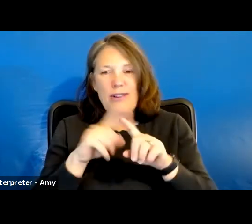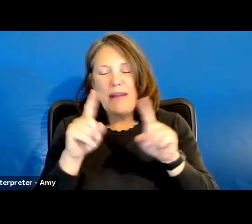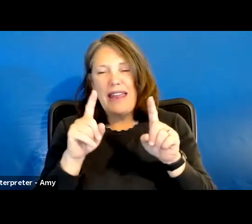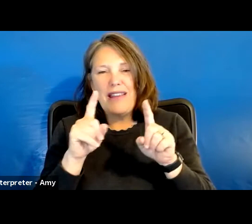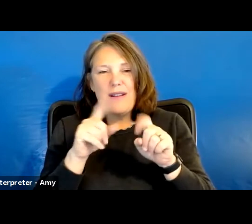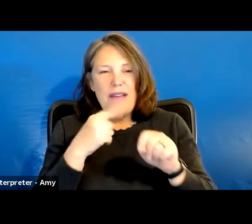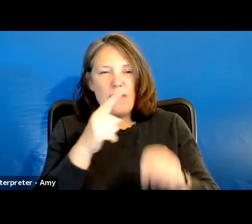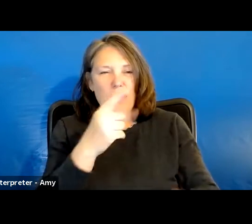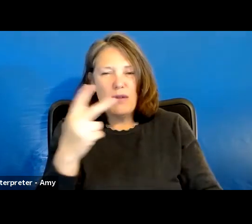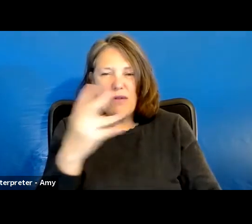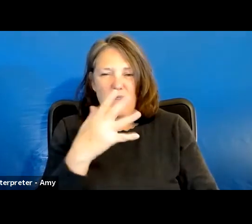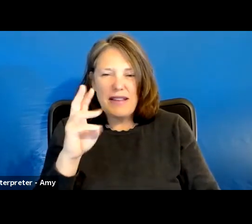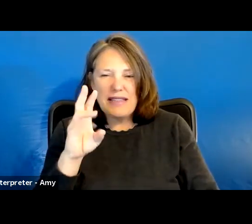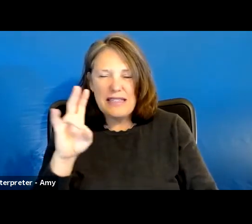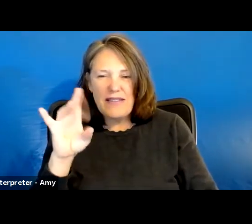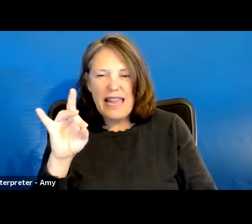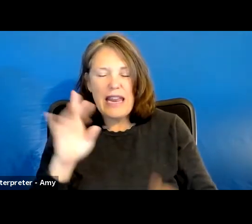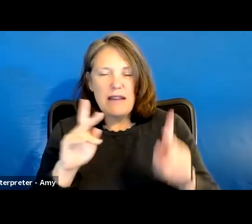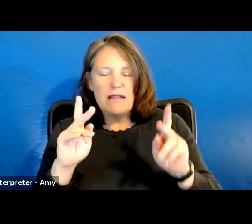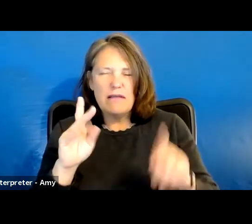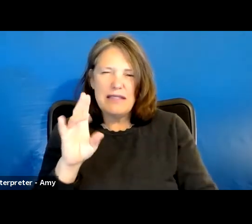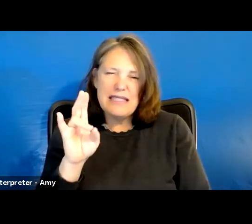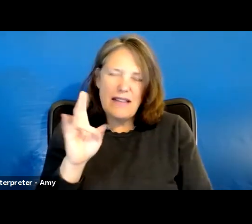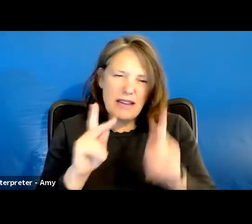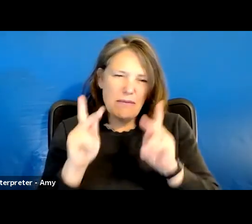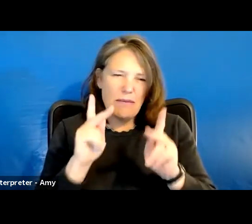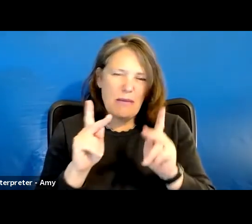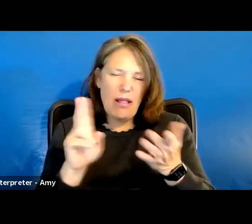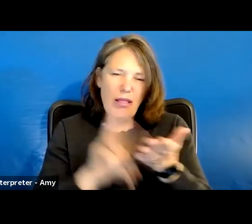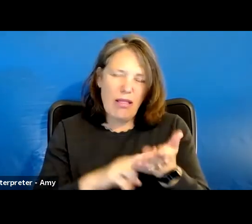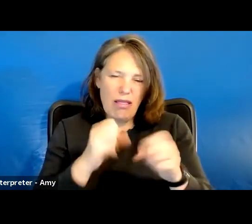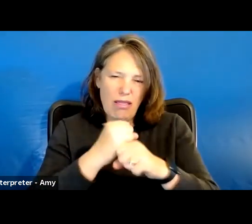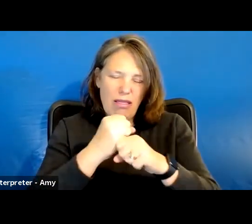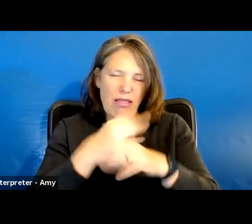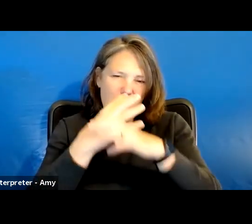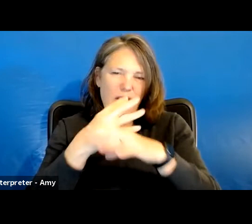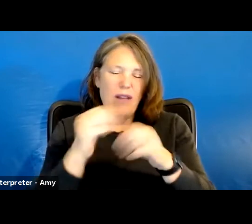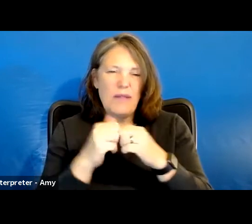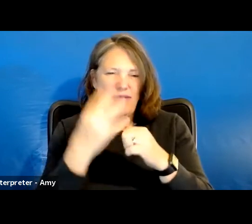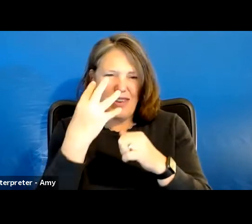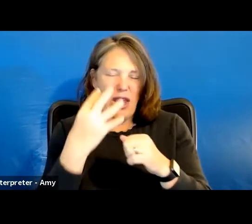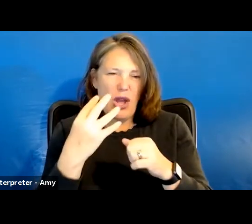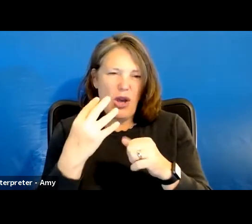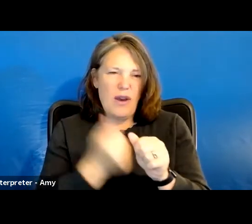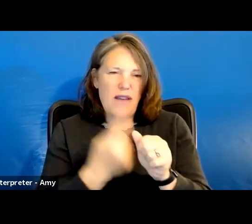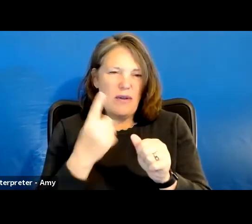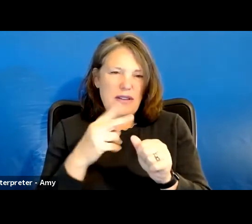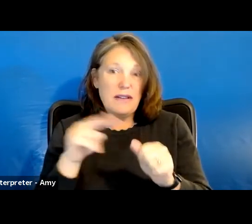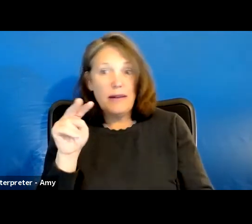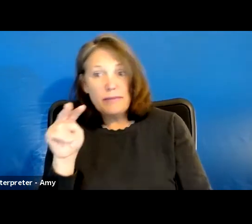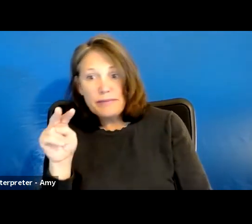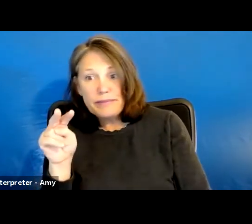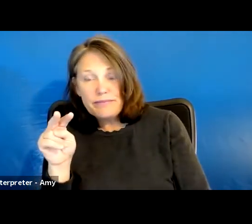two, three, four, five, six, seven, eight people. Well, seven people logged on on their video. Everyone's just kind of looking at the camera